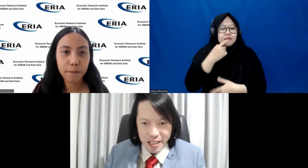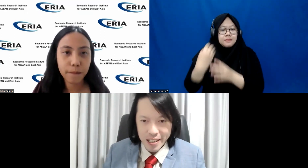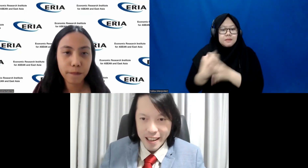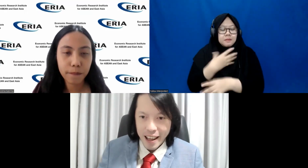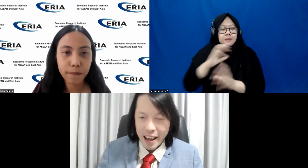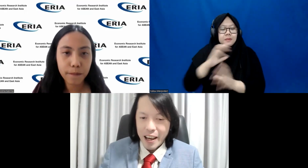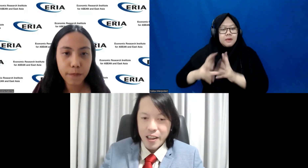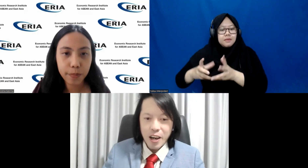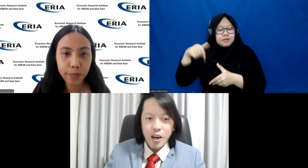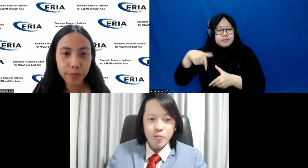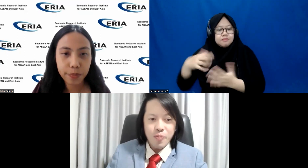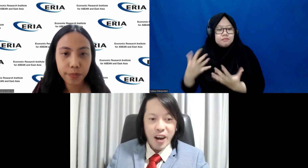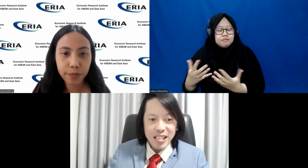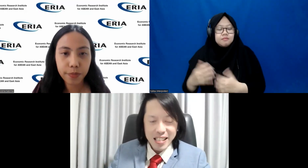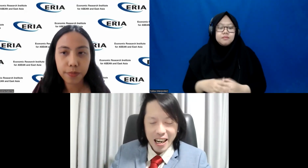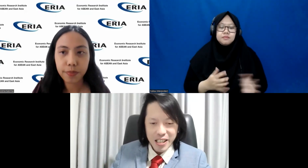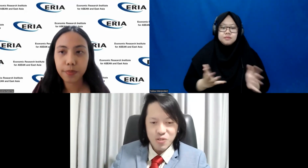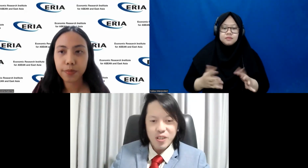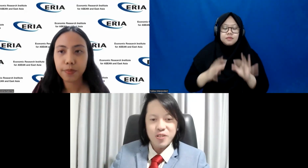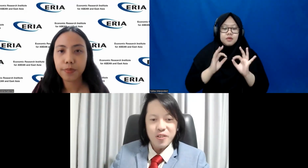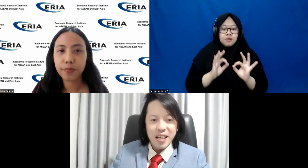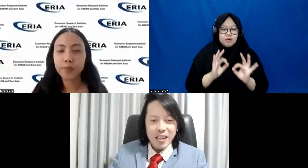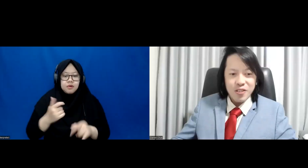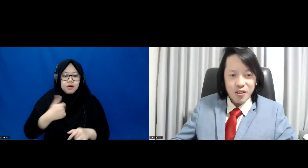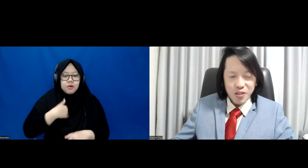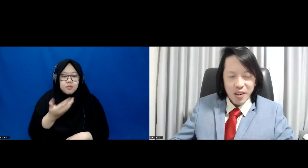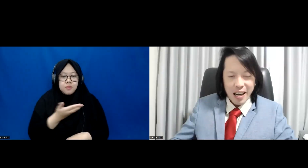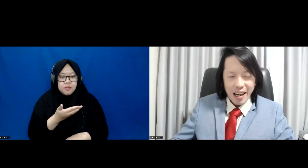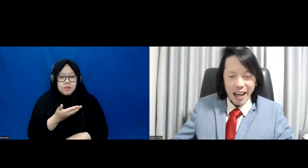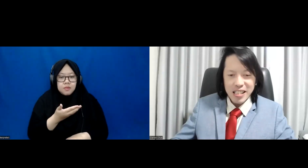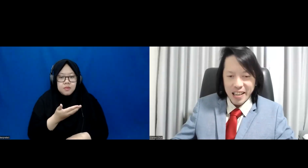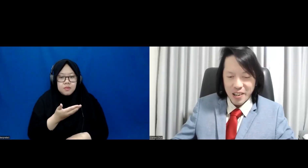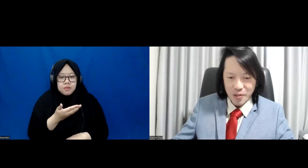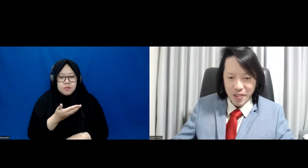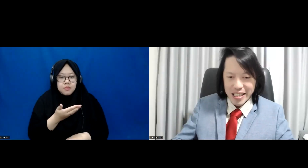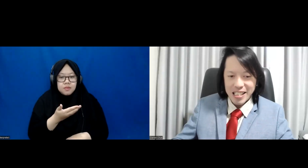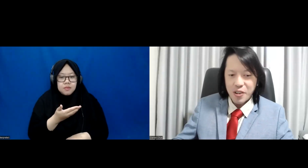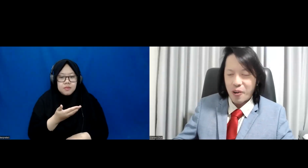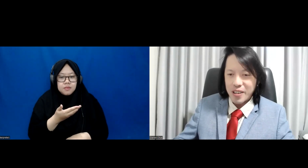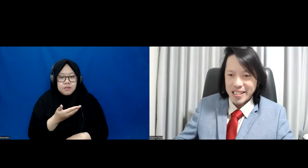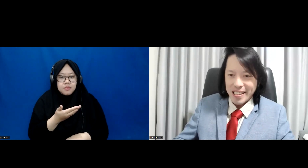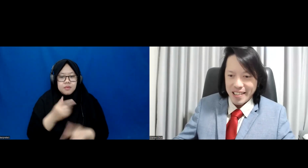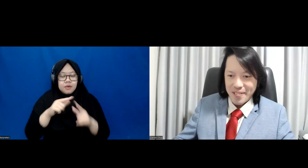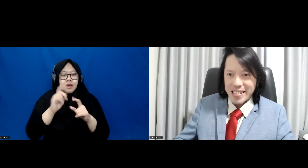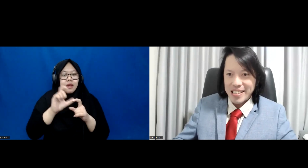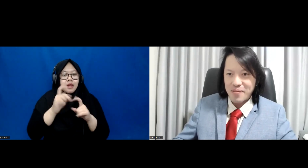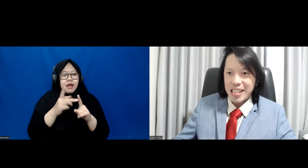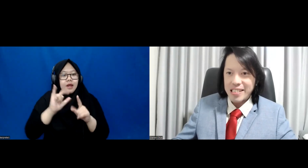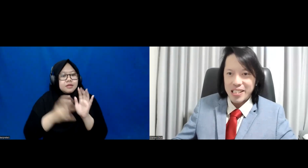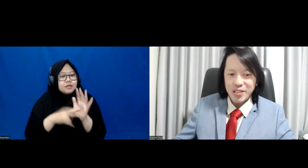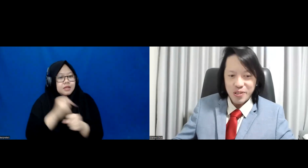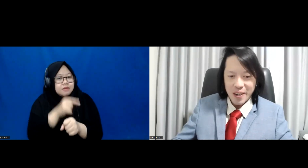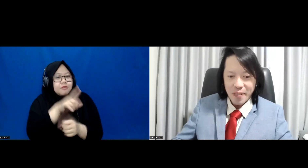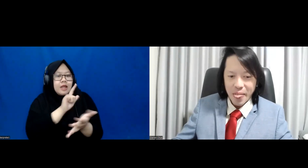Thank you, Lena. Before I start, just want to talk to Aisling, fantastic report, fantastic